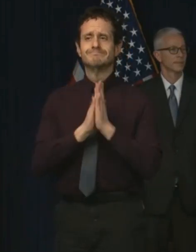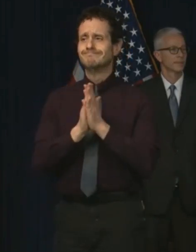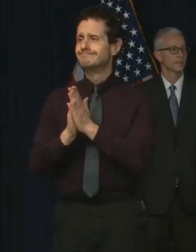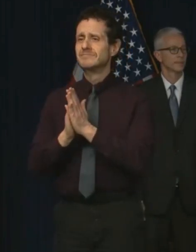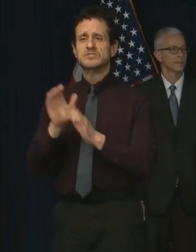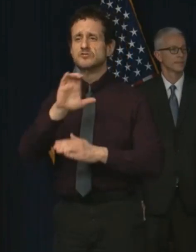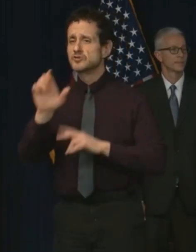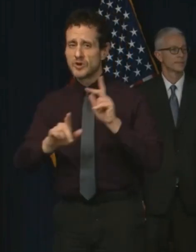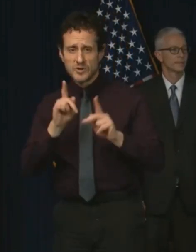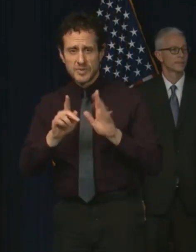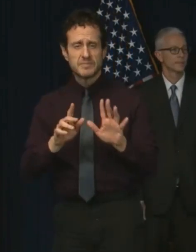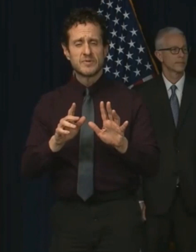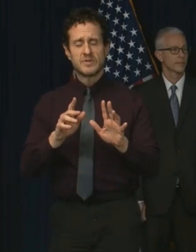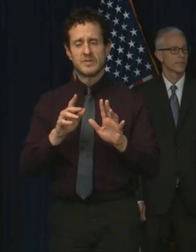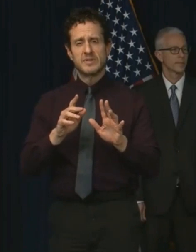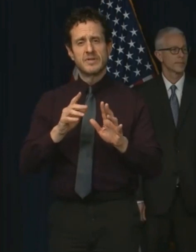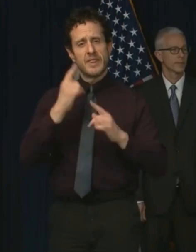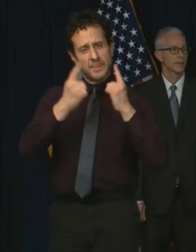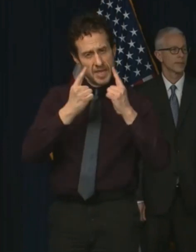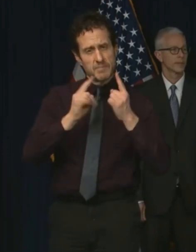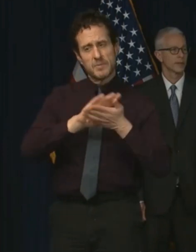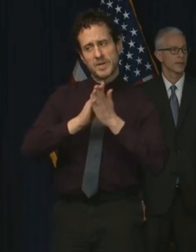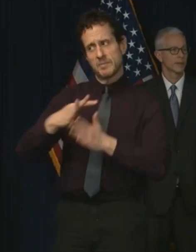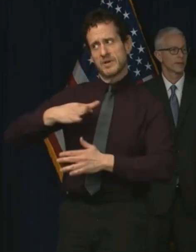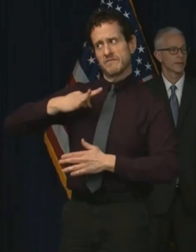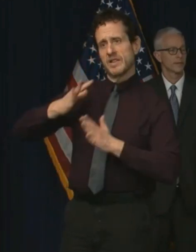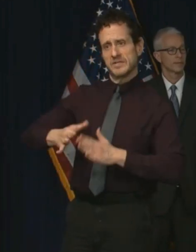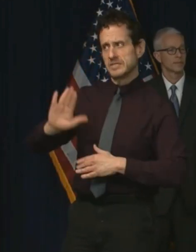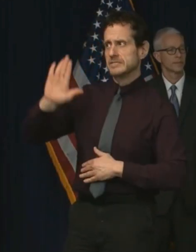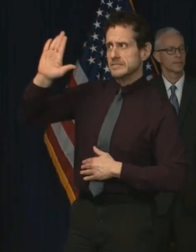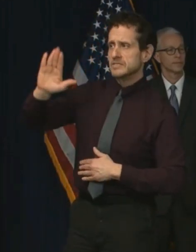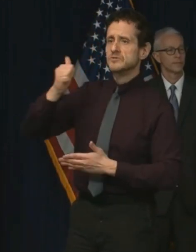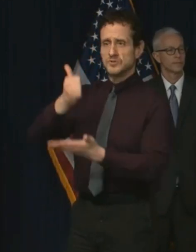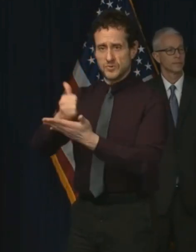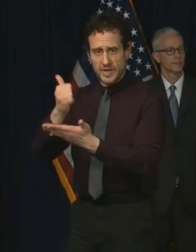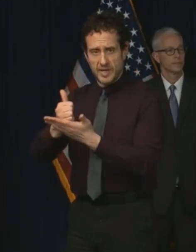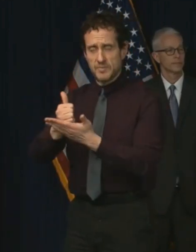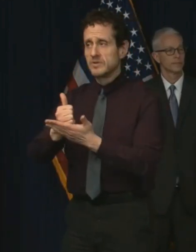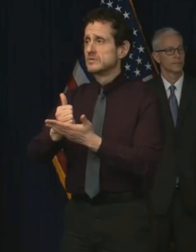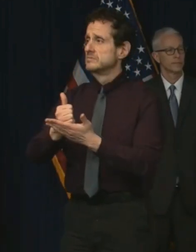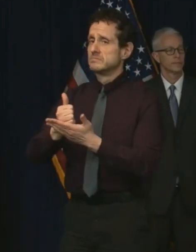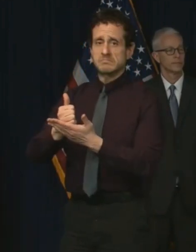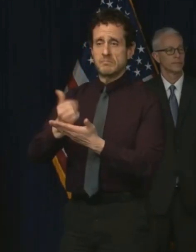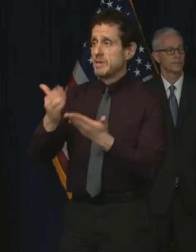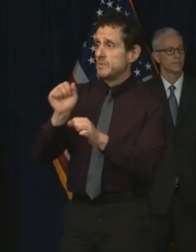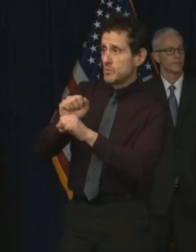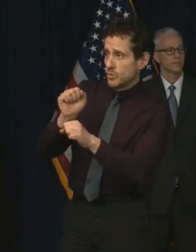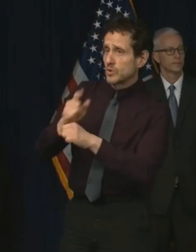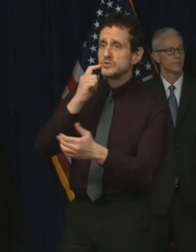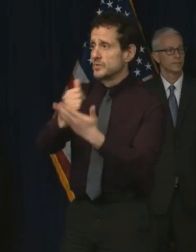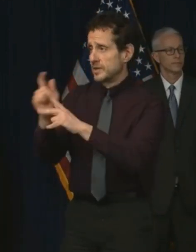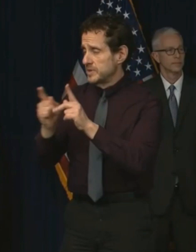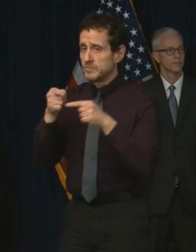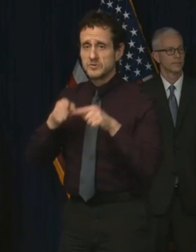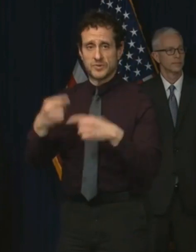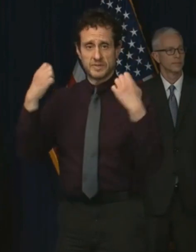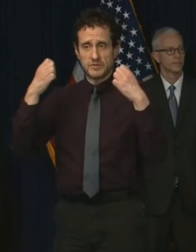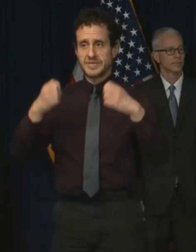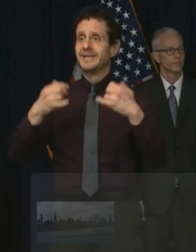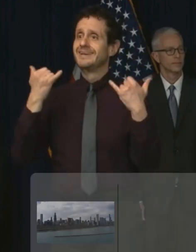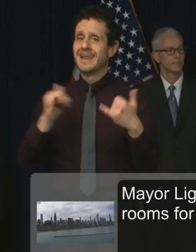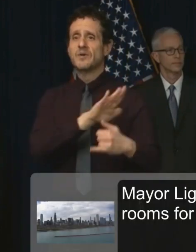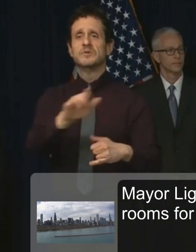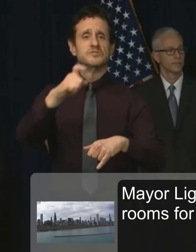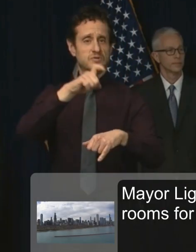Chicagoans to explore volunteer and employment opportunities during this crisis. Now is the time to